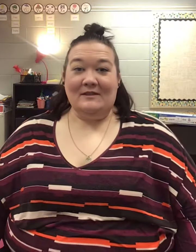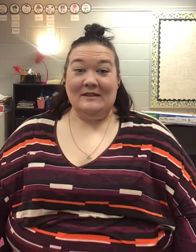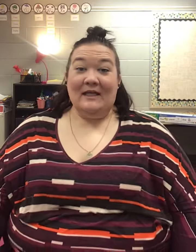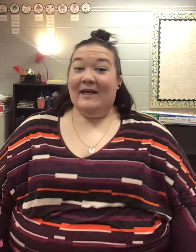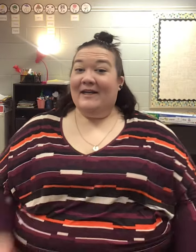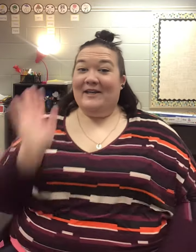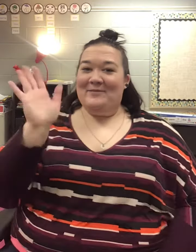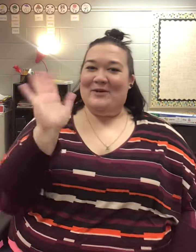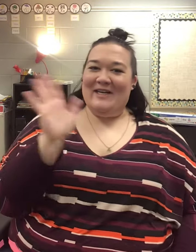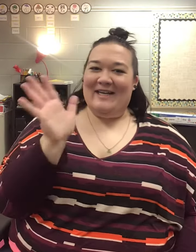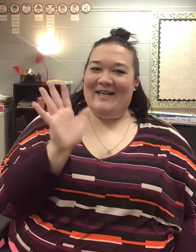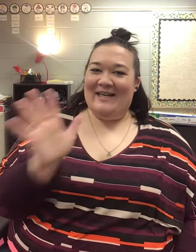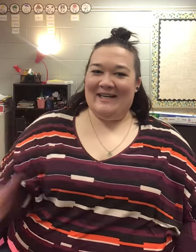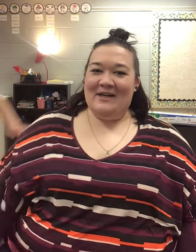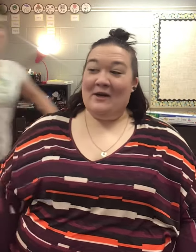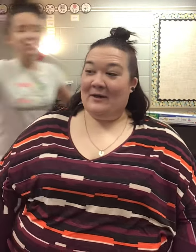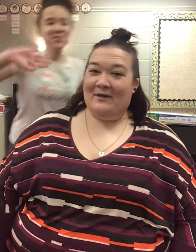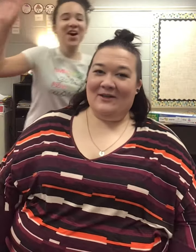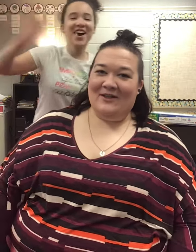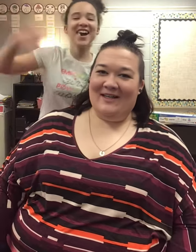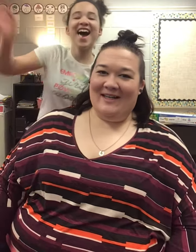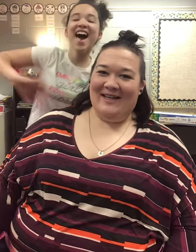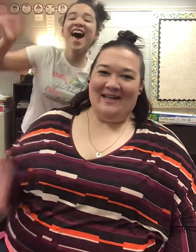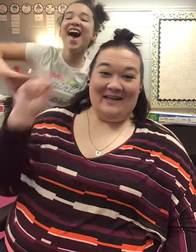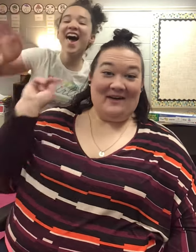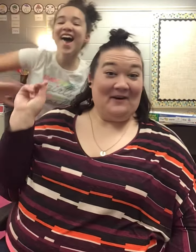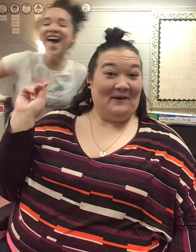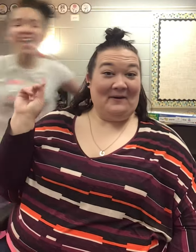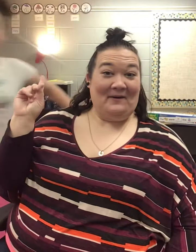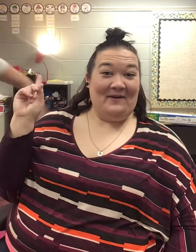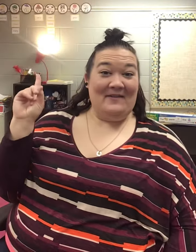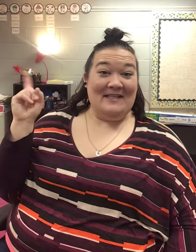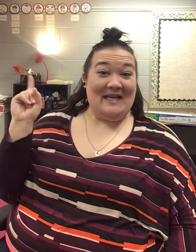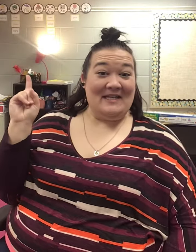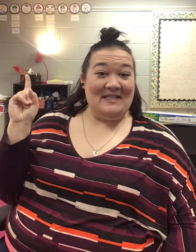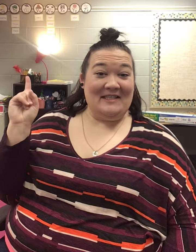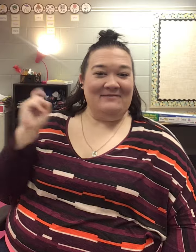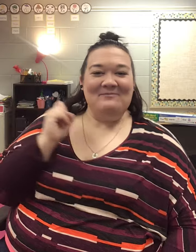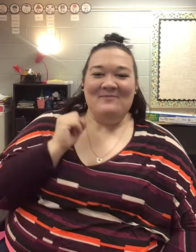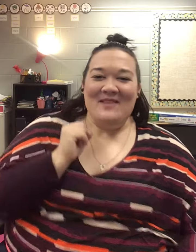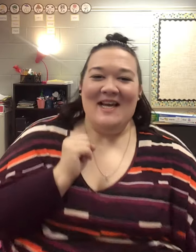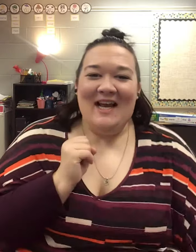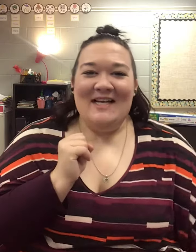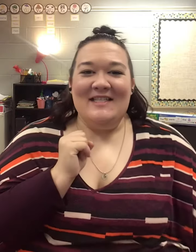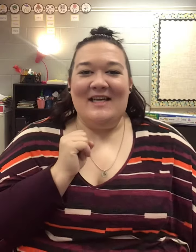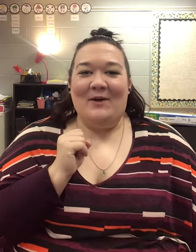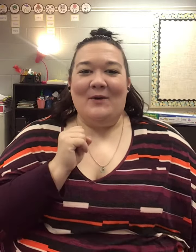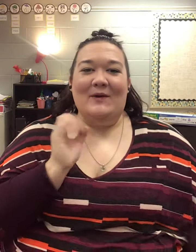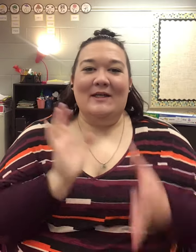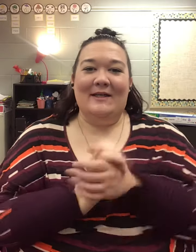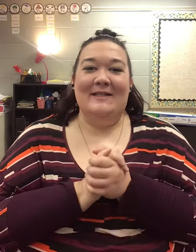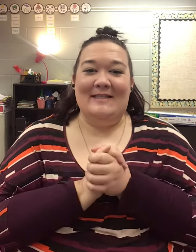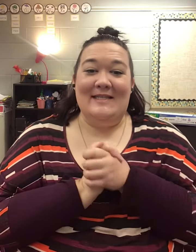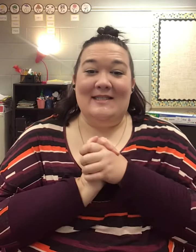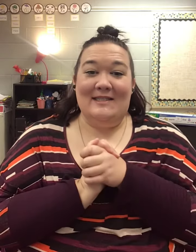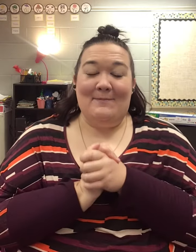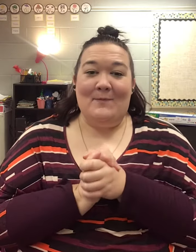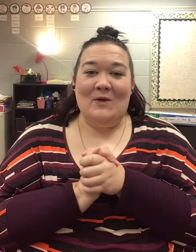Good morning! Good morning! That's Addison. So this morning